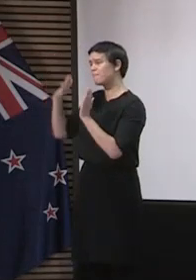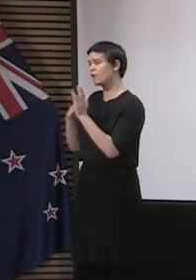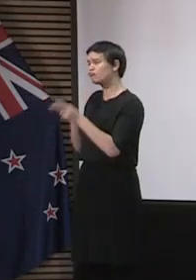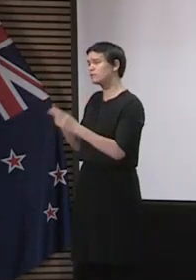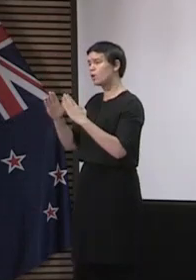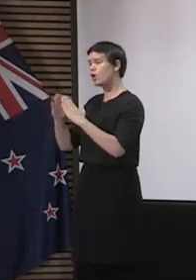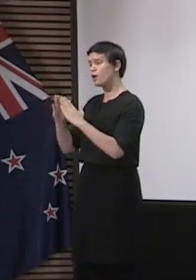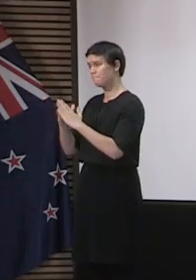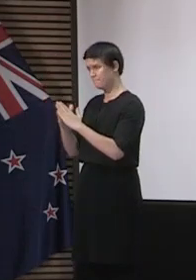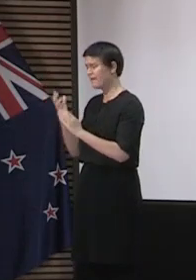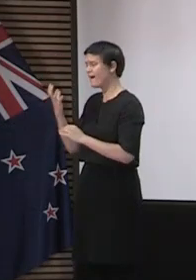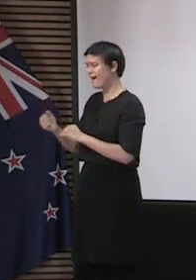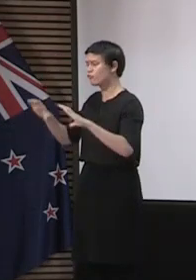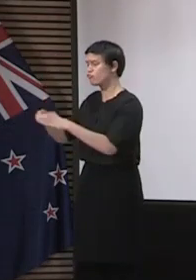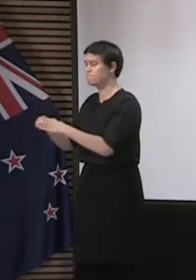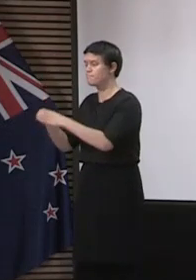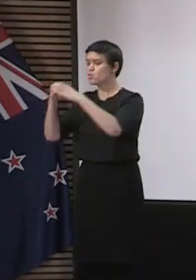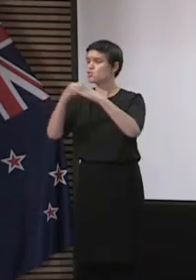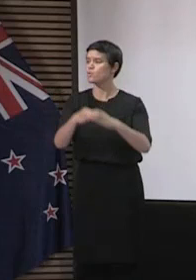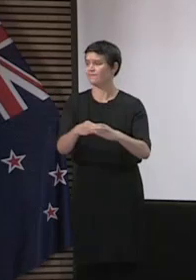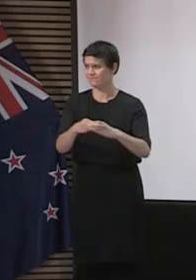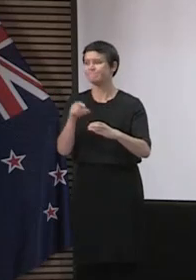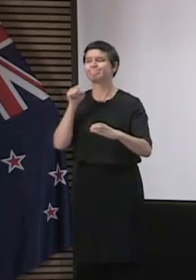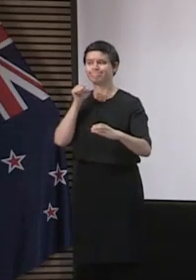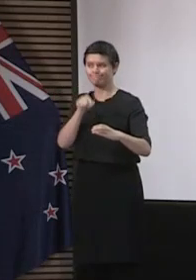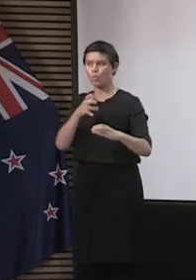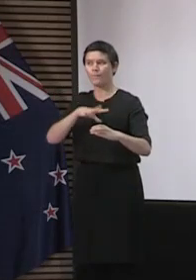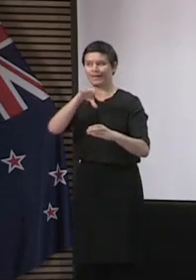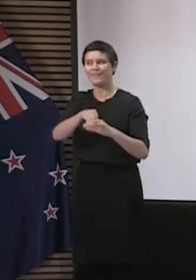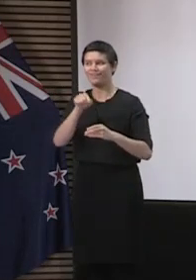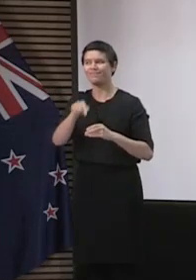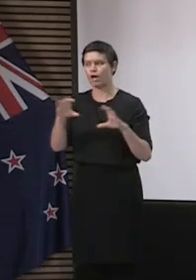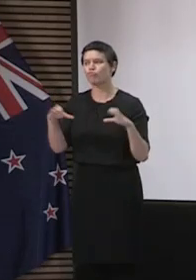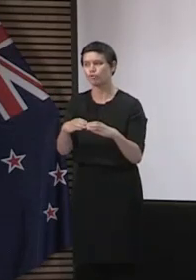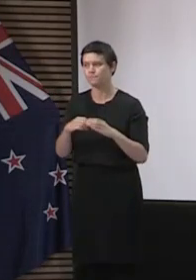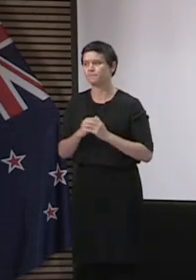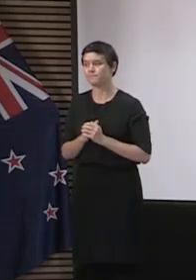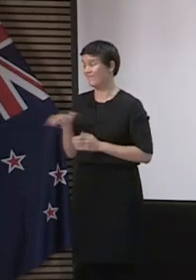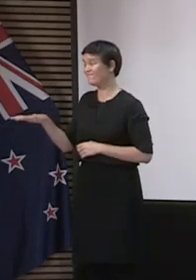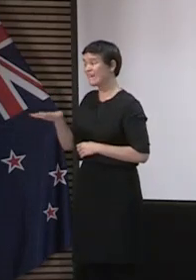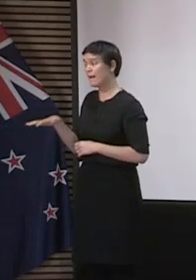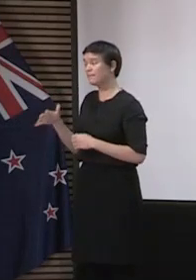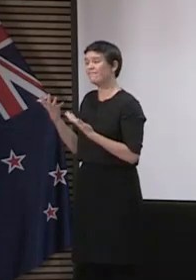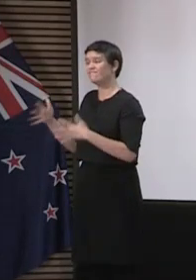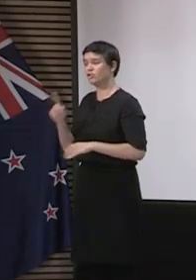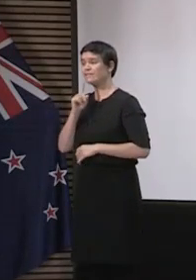Her family have expressed their gratitude to the Waitakere Hospital staff who cared for their loved one.